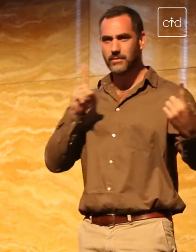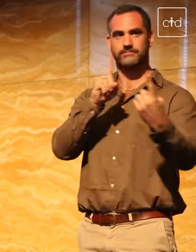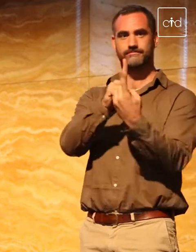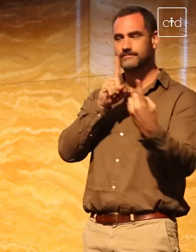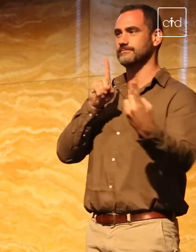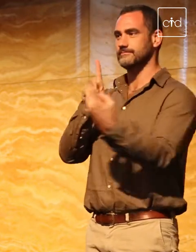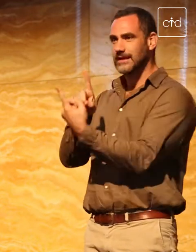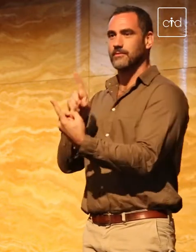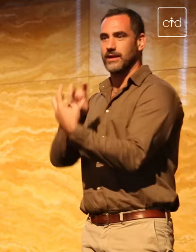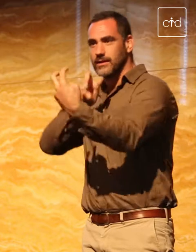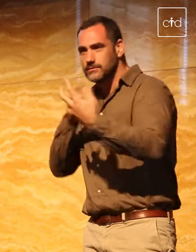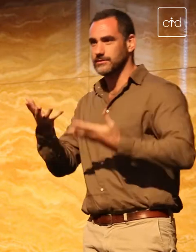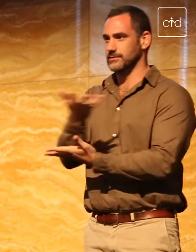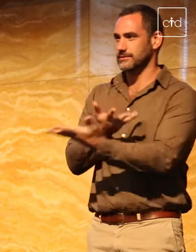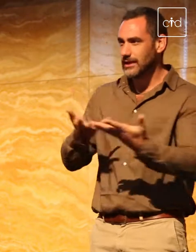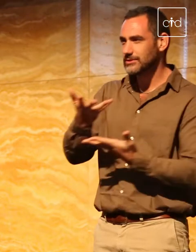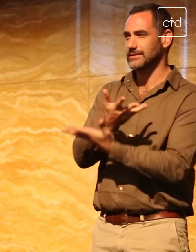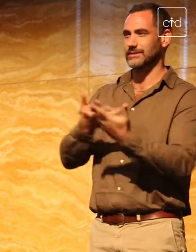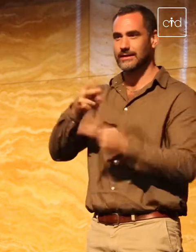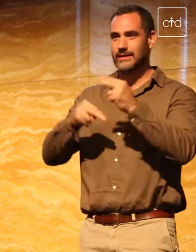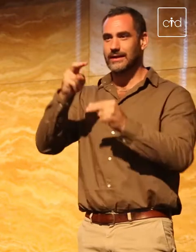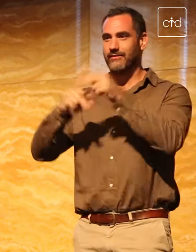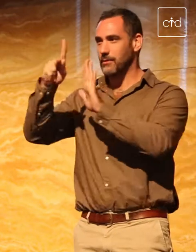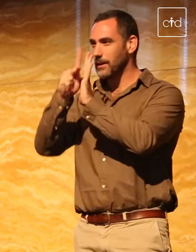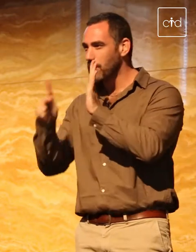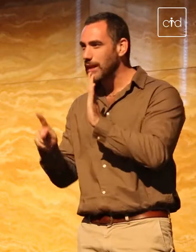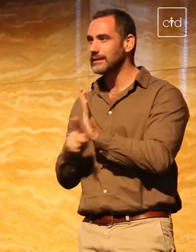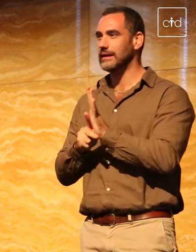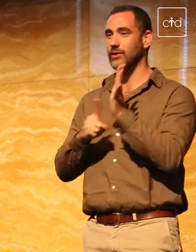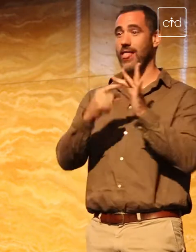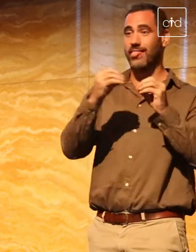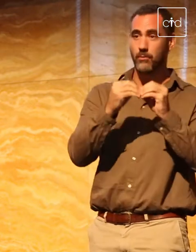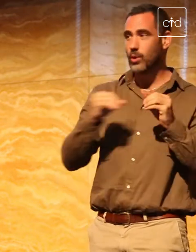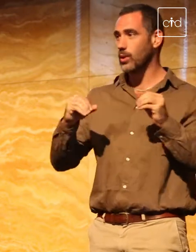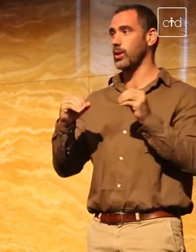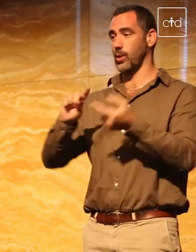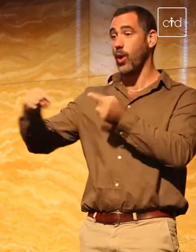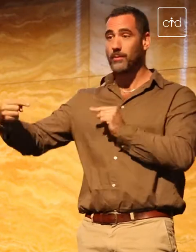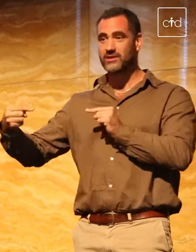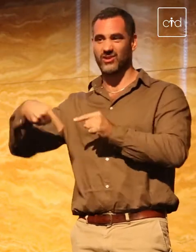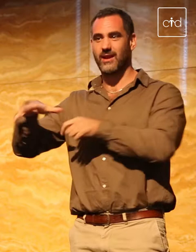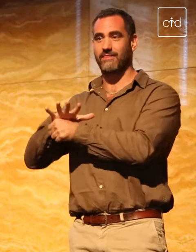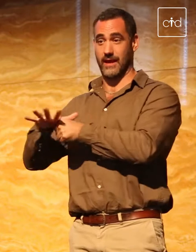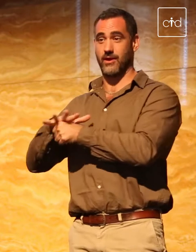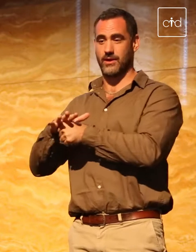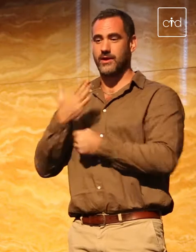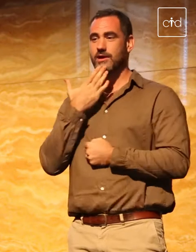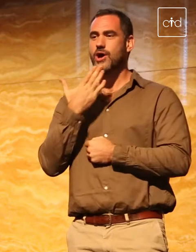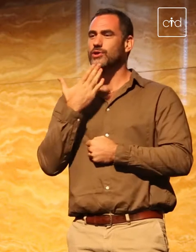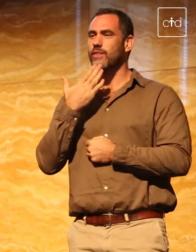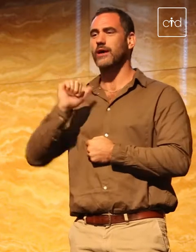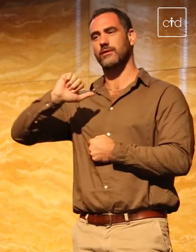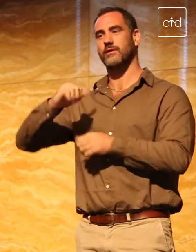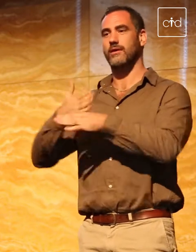and developed policies for the then opposition, the Liberal National Opposition in that area. So thank you to you and to your